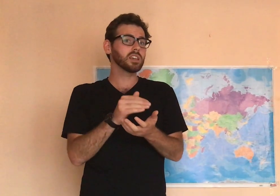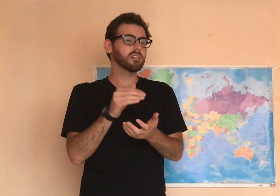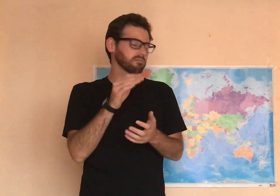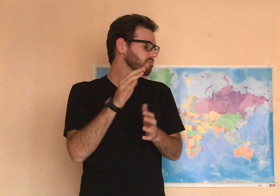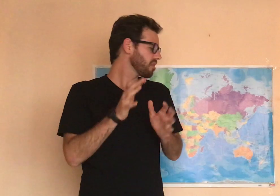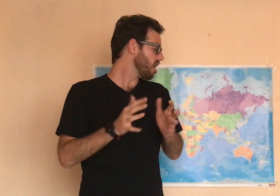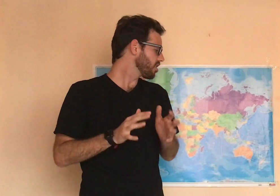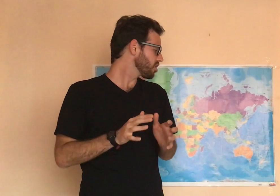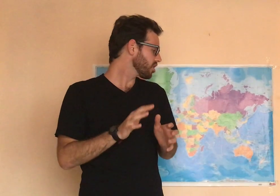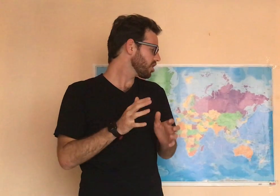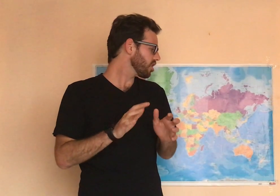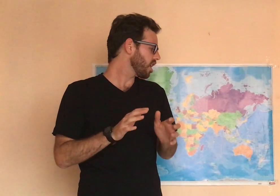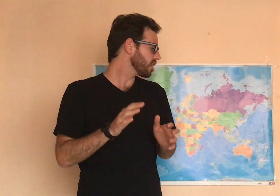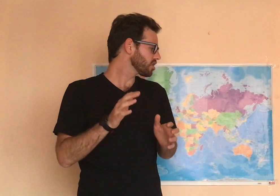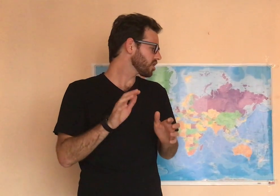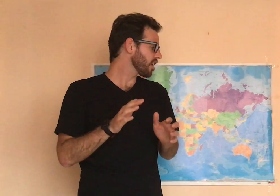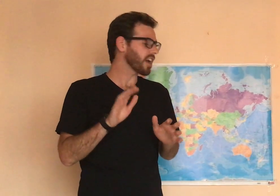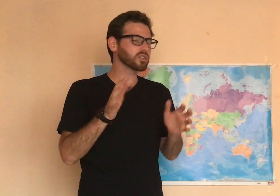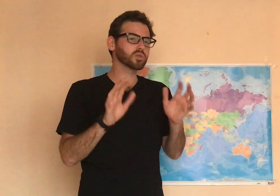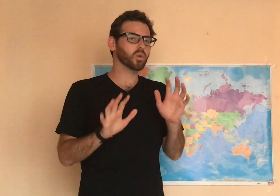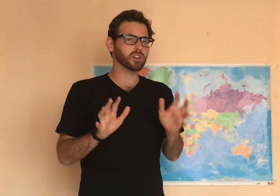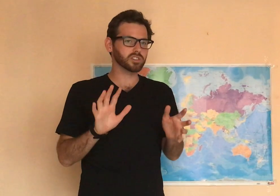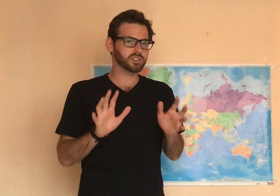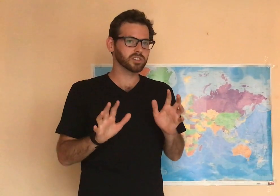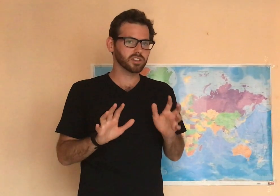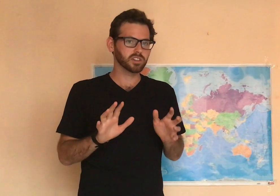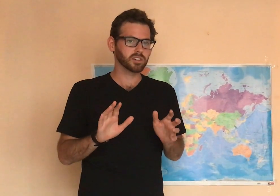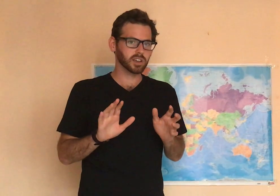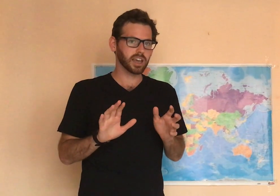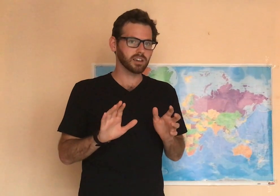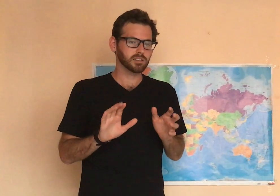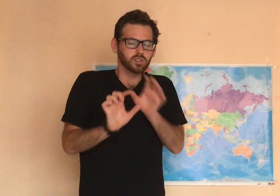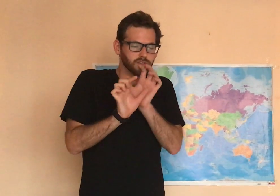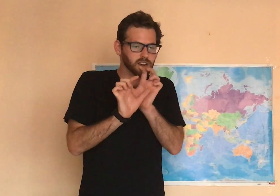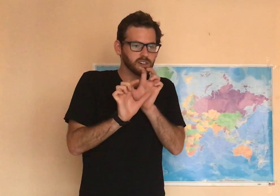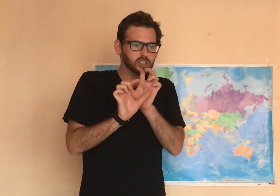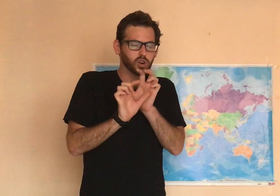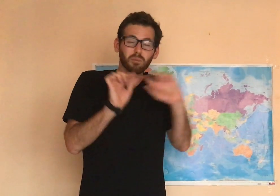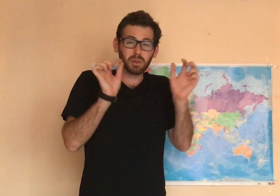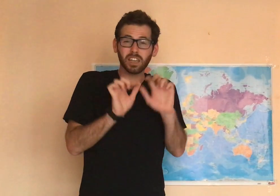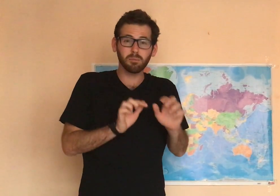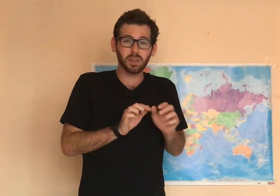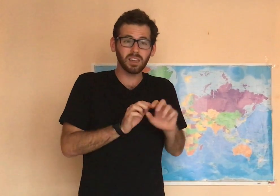under a thousand words. Okay? Very, very short. But it can be